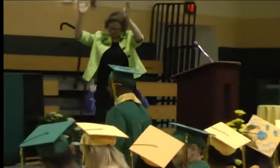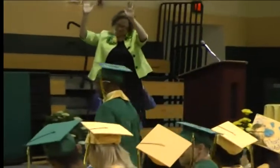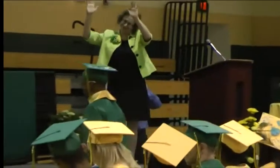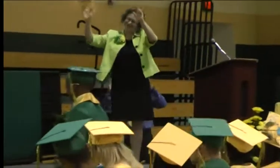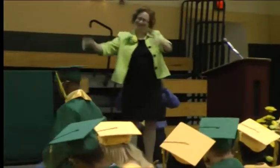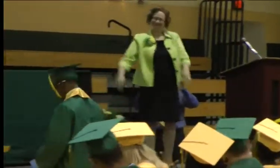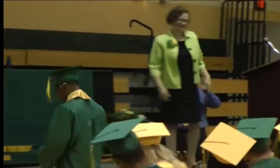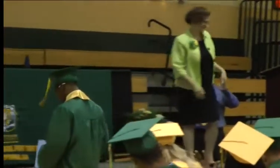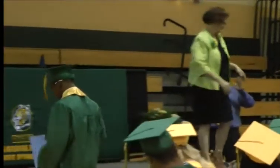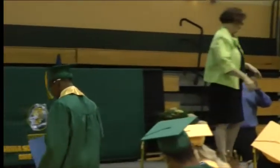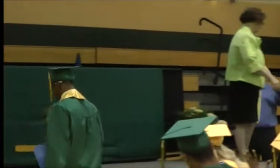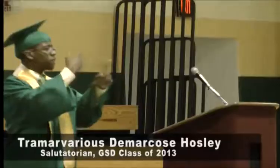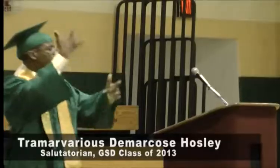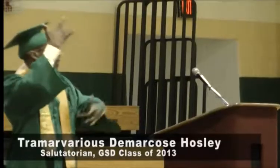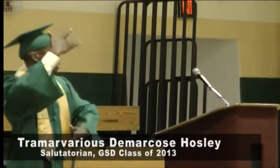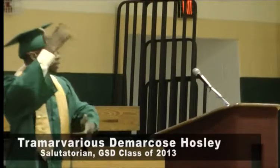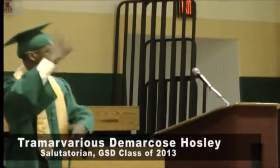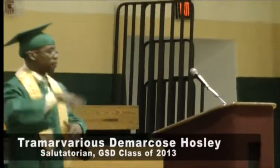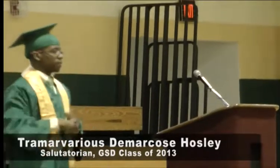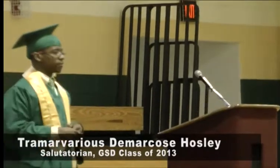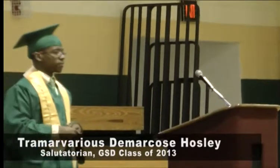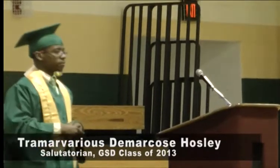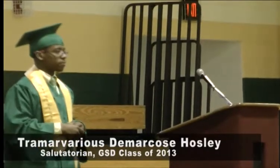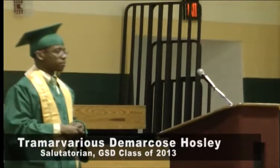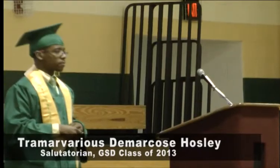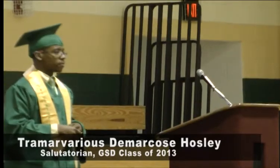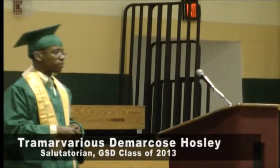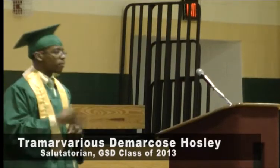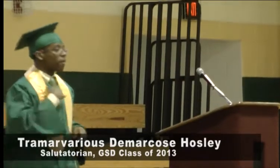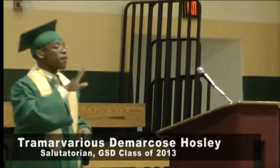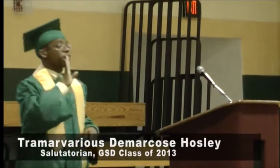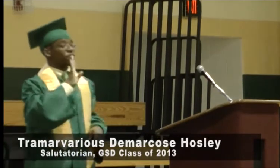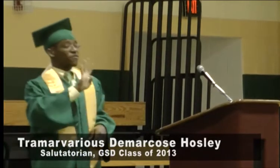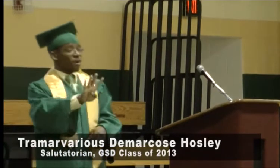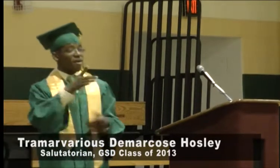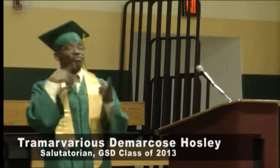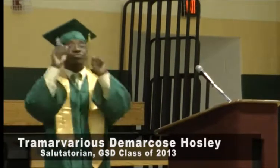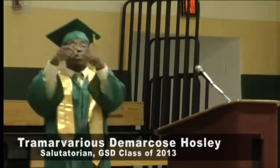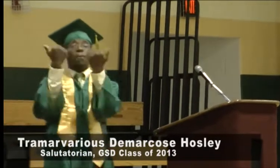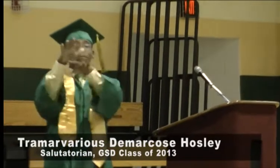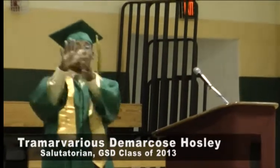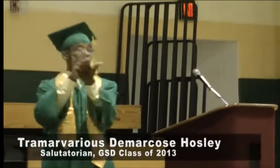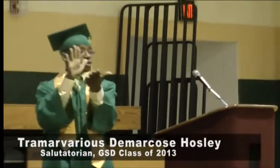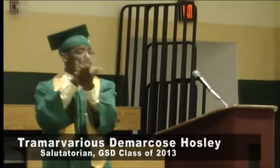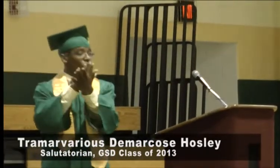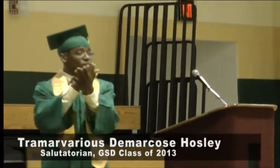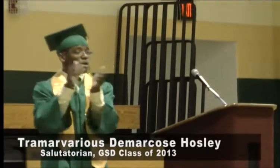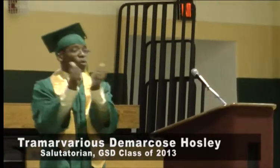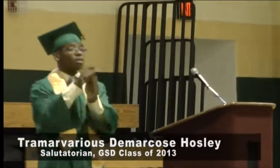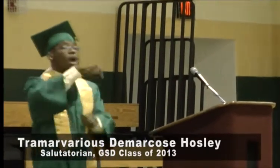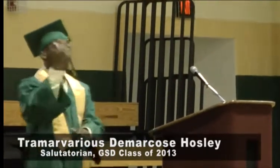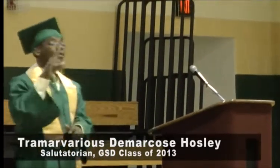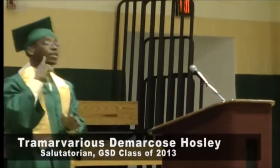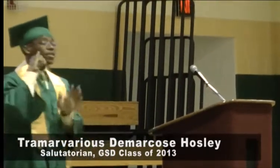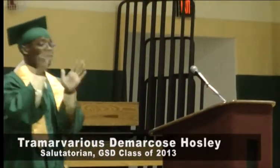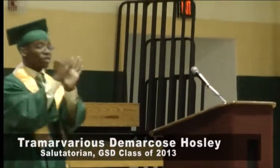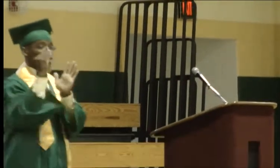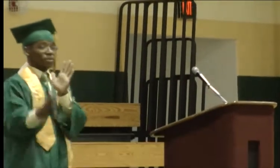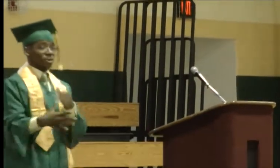I became deaf when I was two and a half years old, from an illness, and when I was four I went into a public